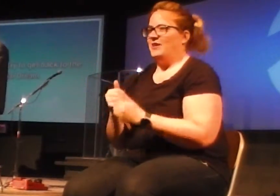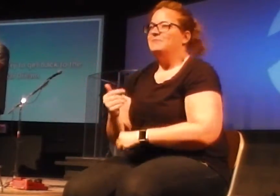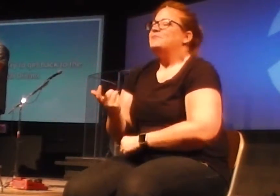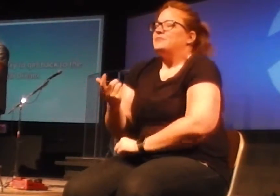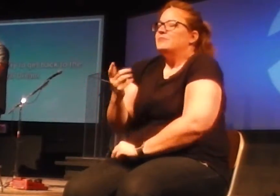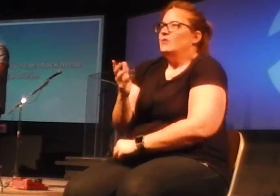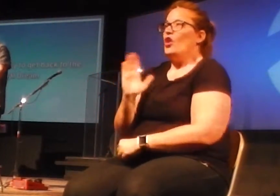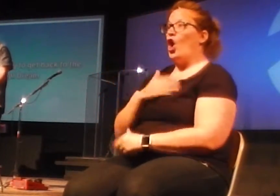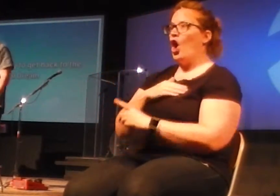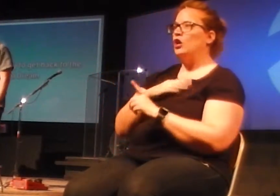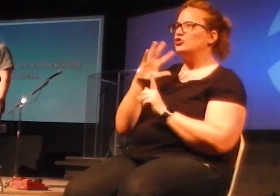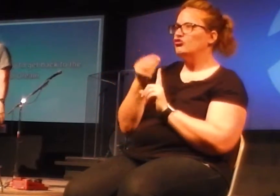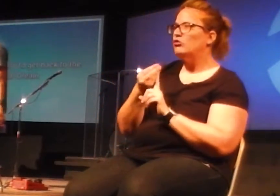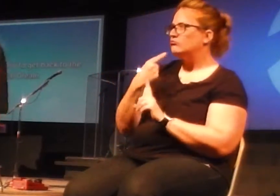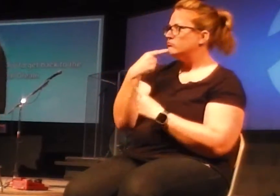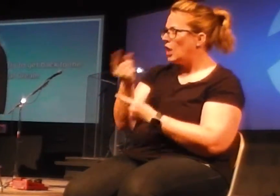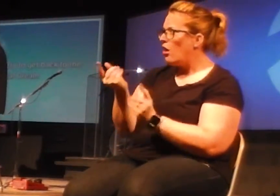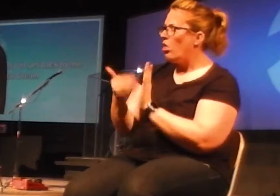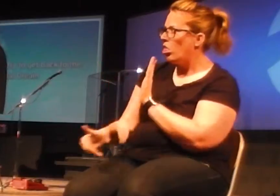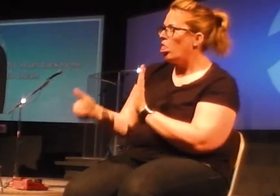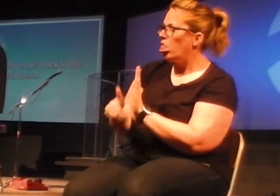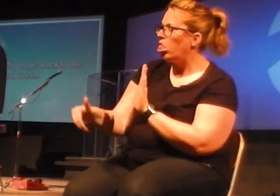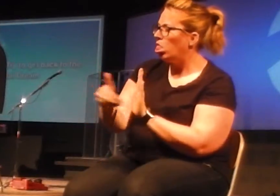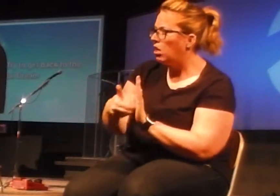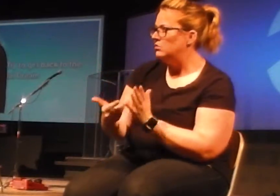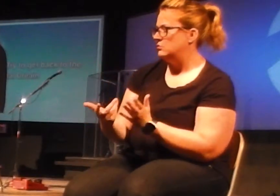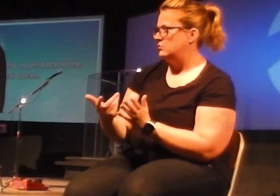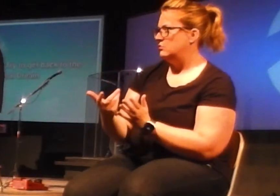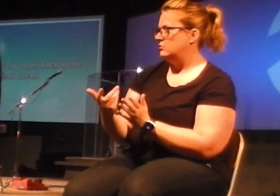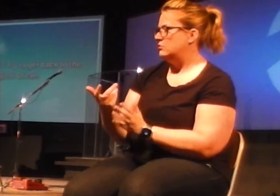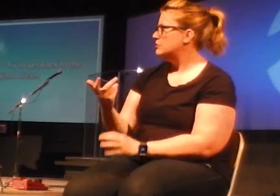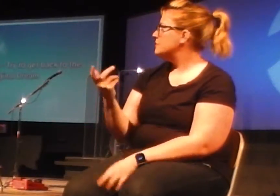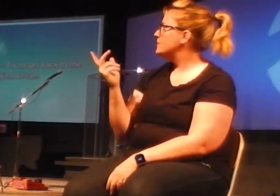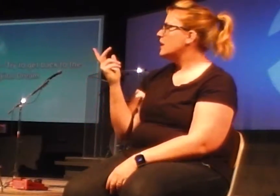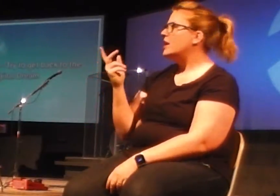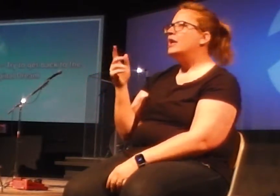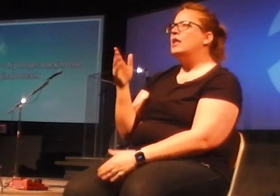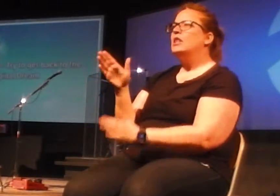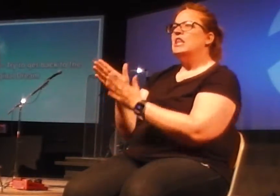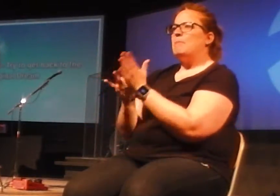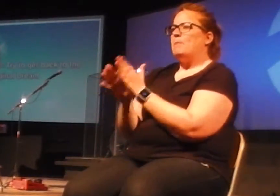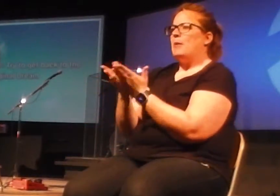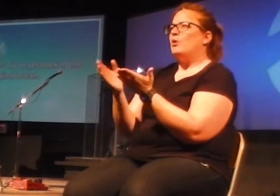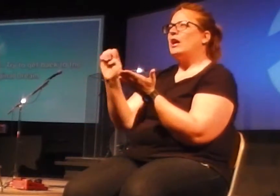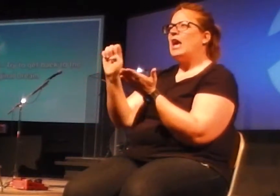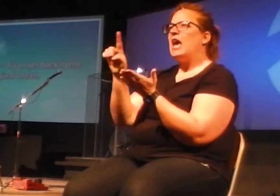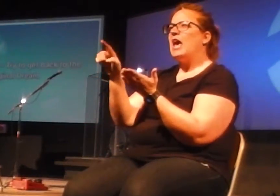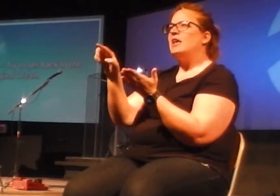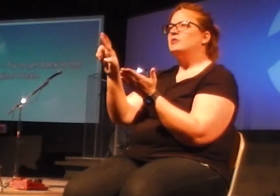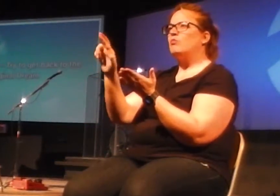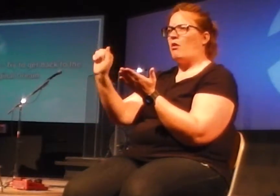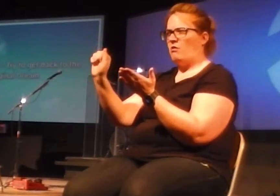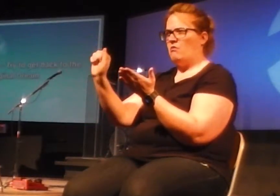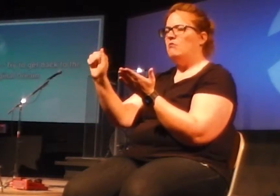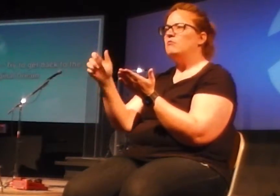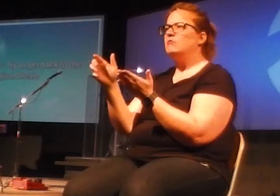the time. This is what people want to do. There's a verse in the book of Ezra. Ezra is the book in the Bible, the Chronicles,